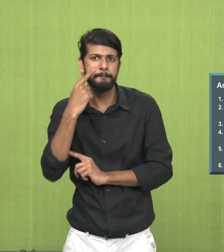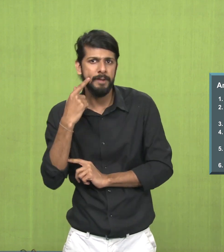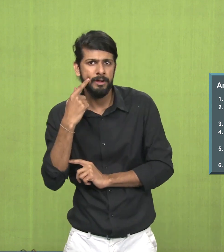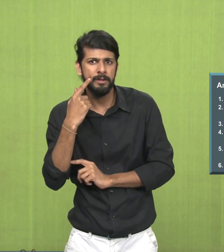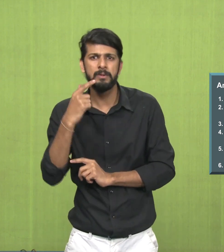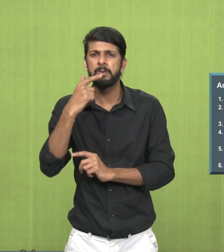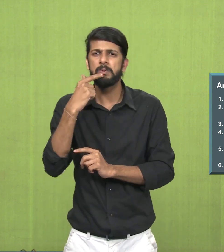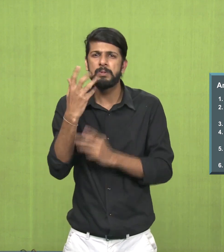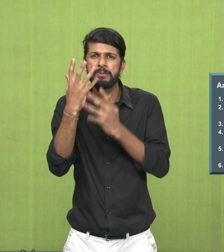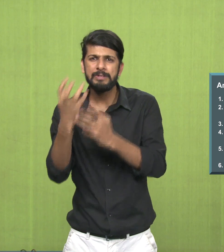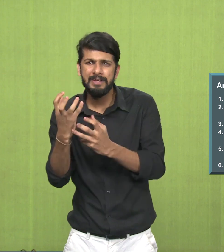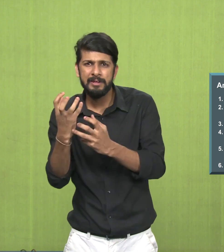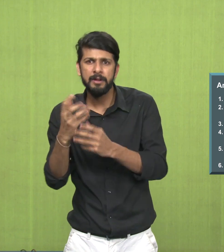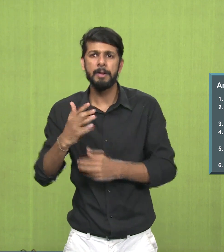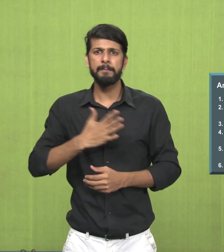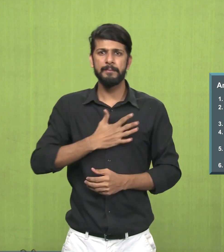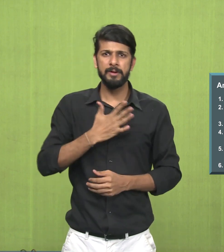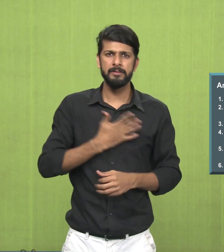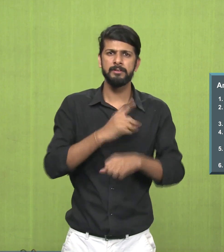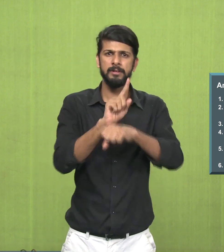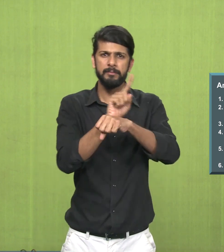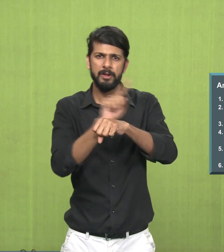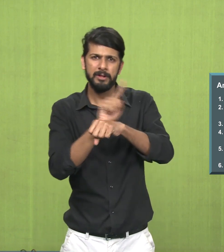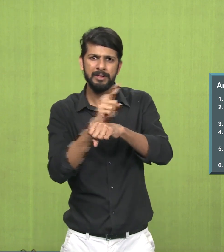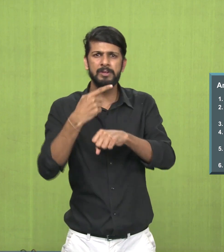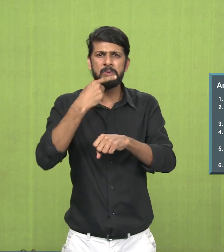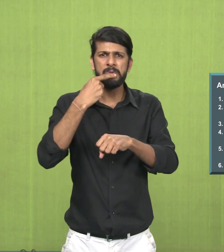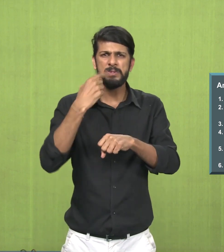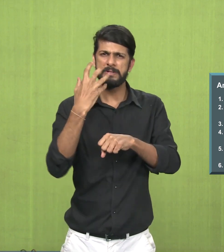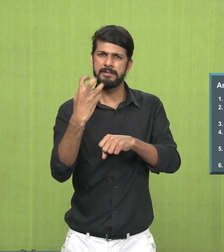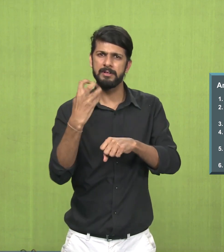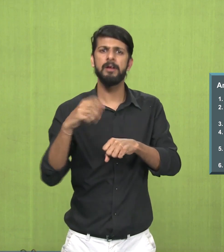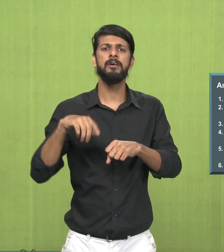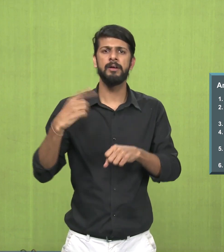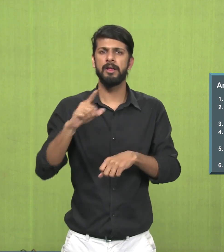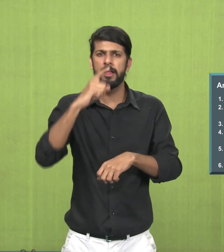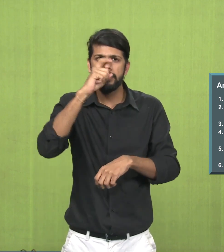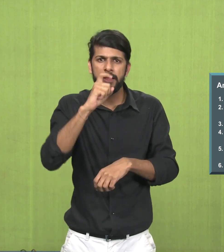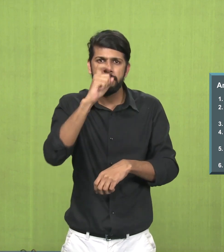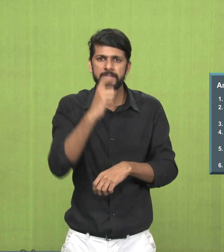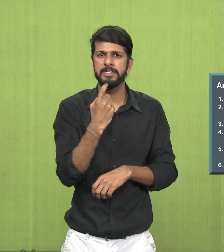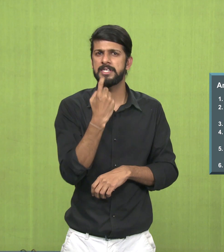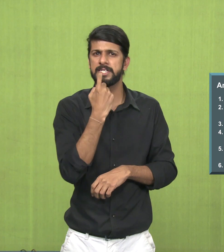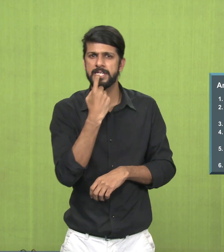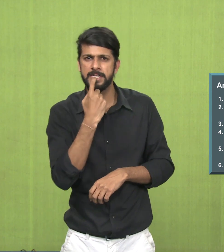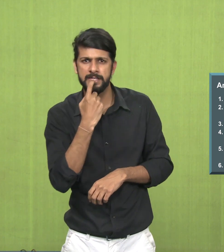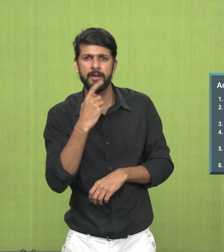Which is red, yellow, ochre, green, grey, vermilion, blue, white,